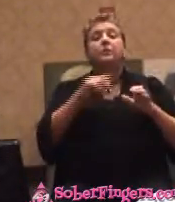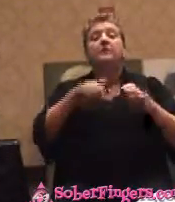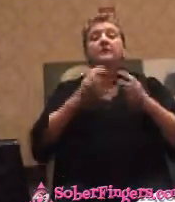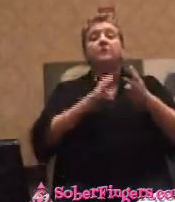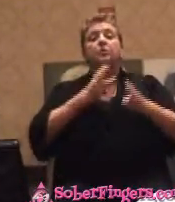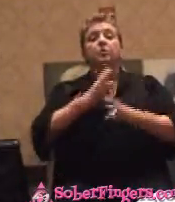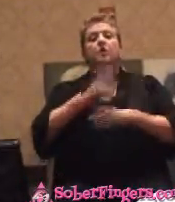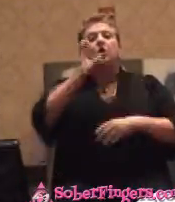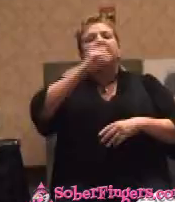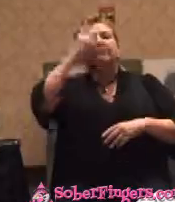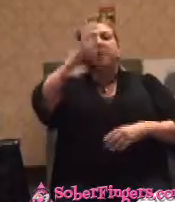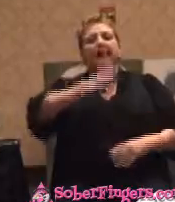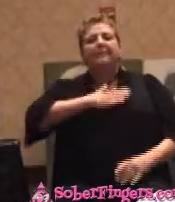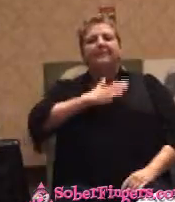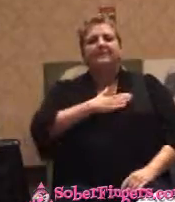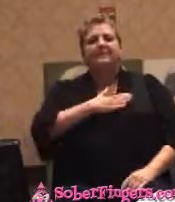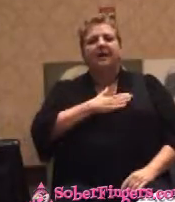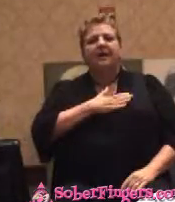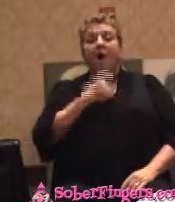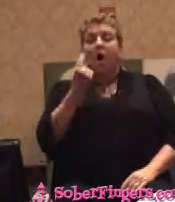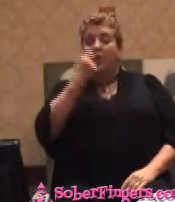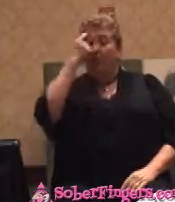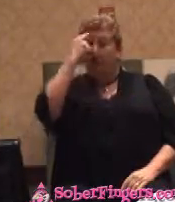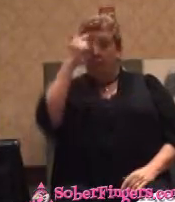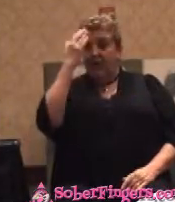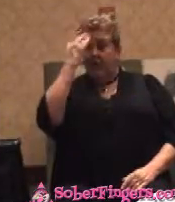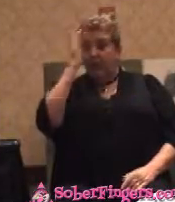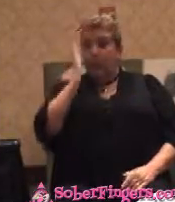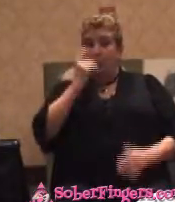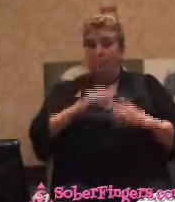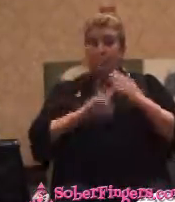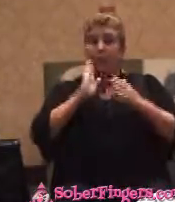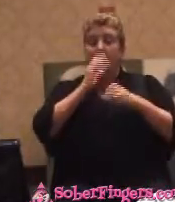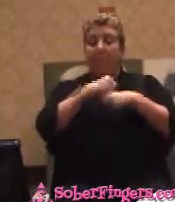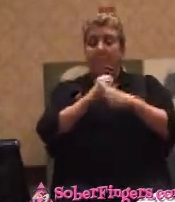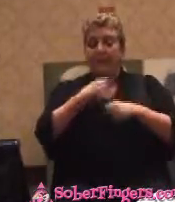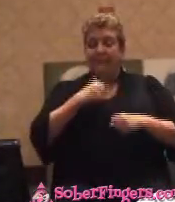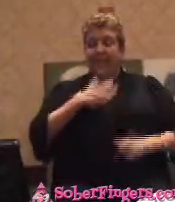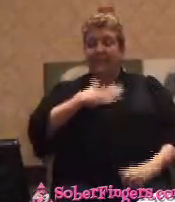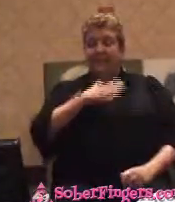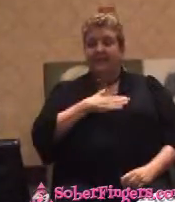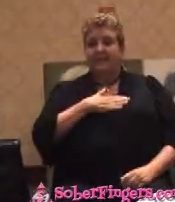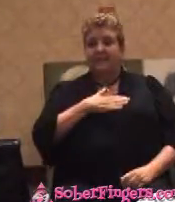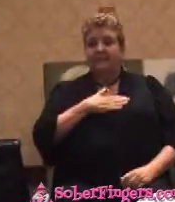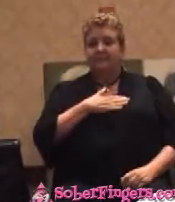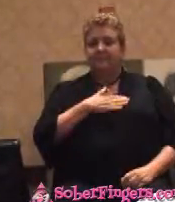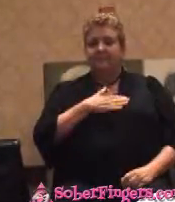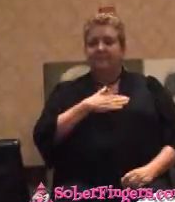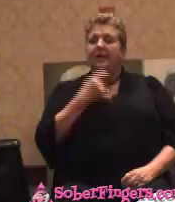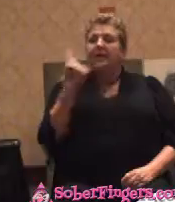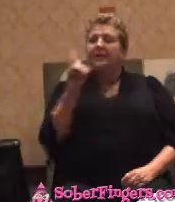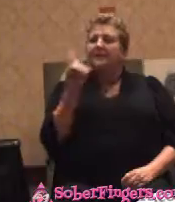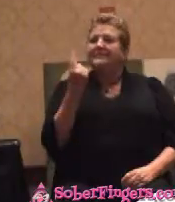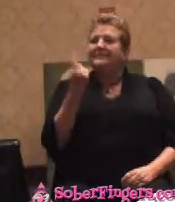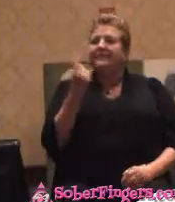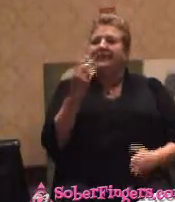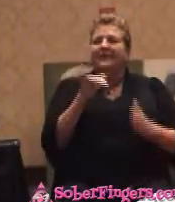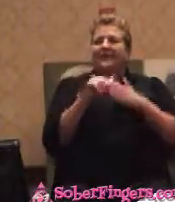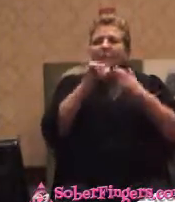for happiness. I always thought I knew what would make me happy. And it was always something I didn't have at the moment. was just maybe I can think.